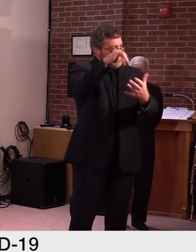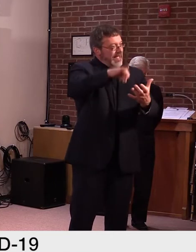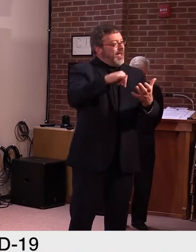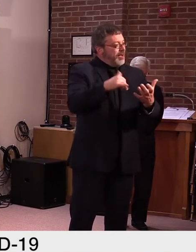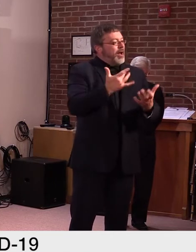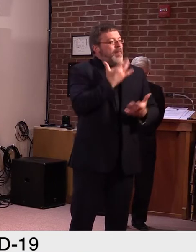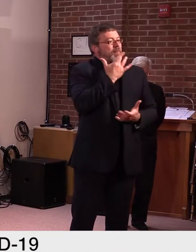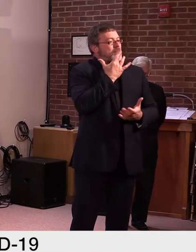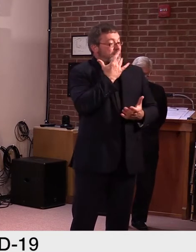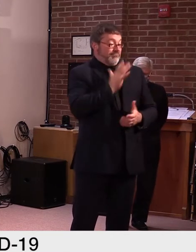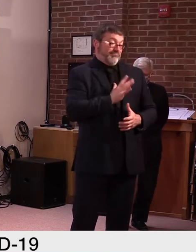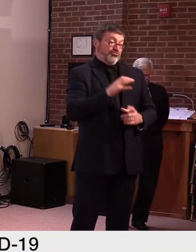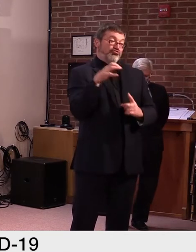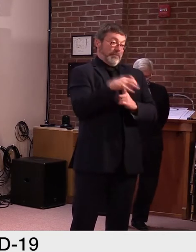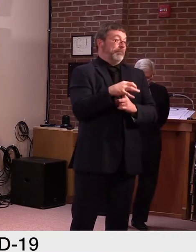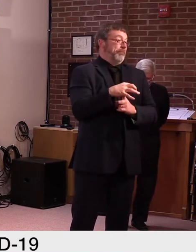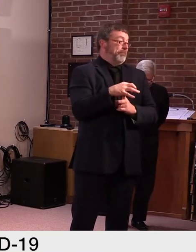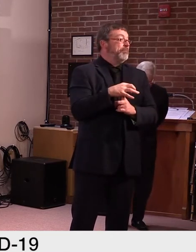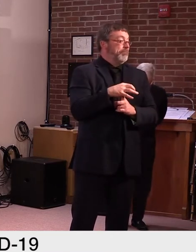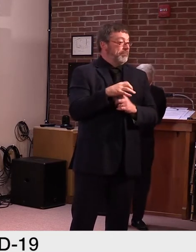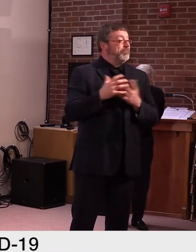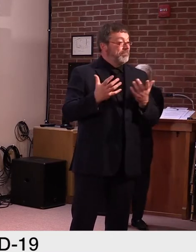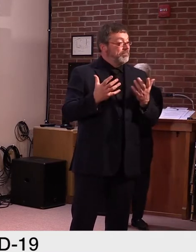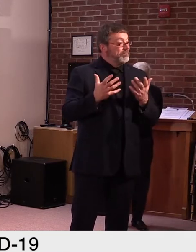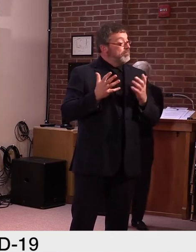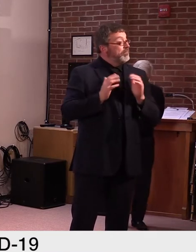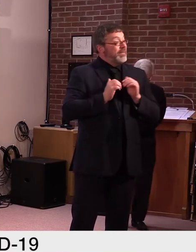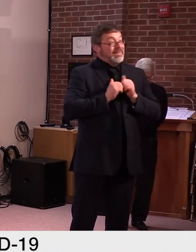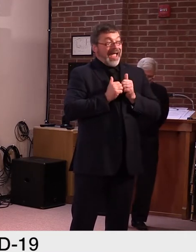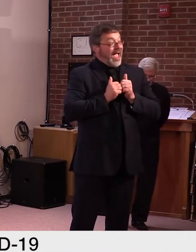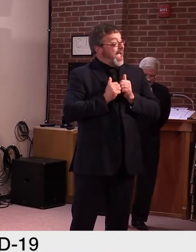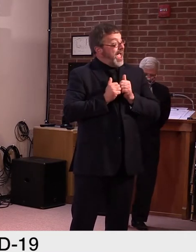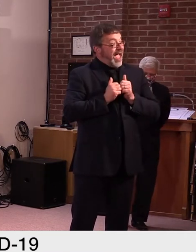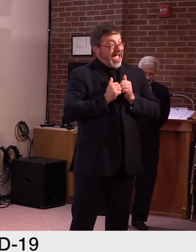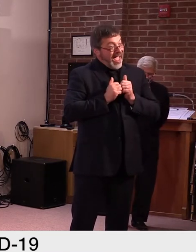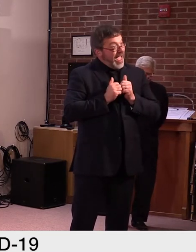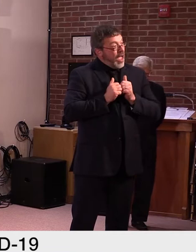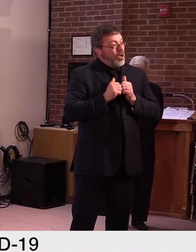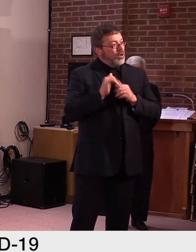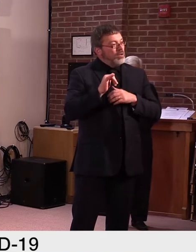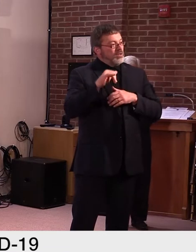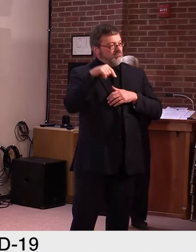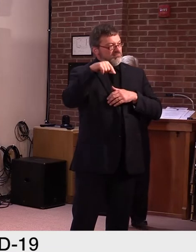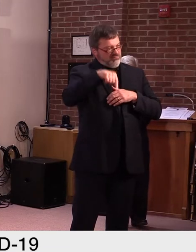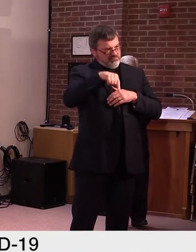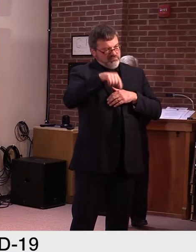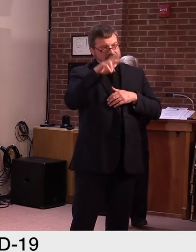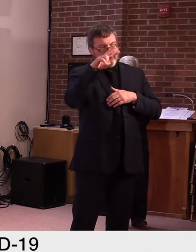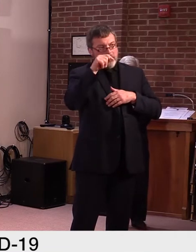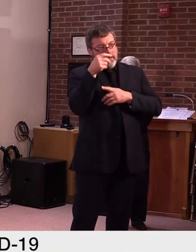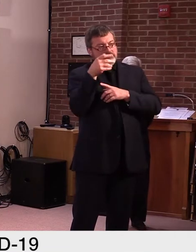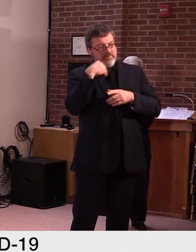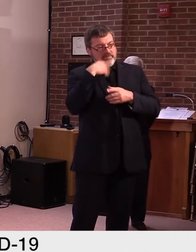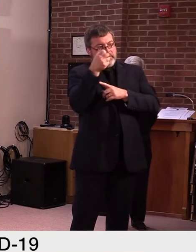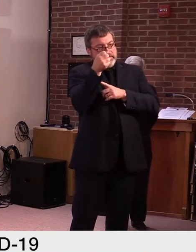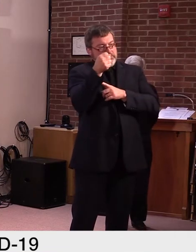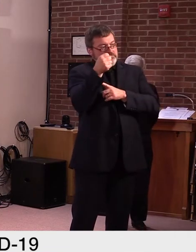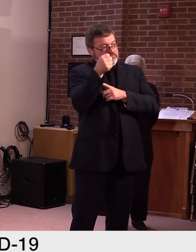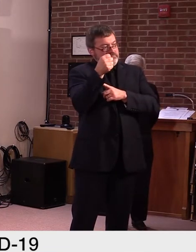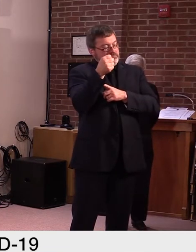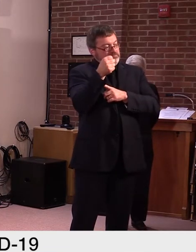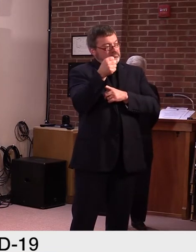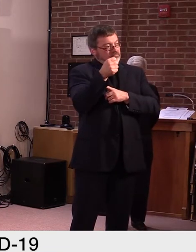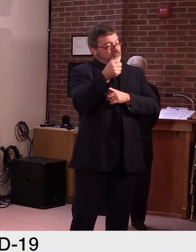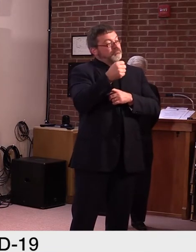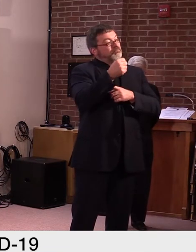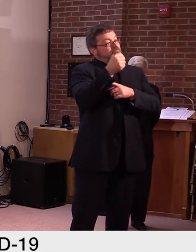how is a creamy made? Well, it starts with Vermont dairy. Our extensive modeling shows Vermont creamies are